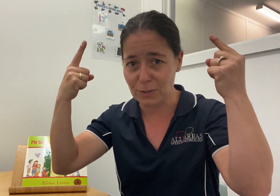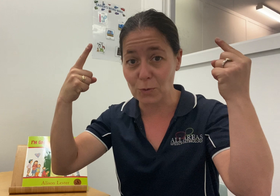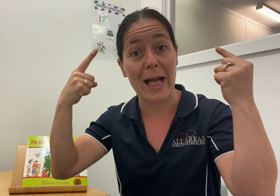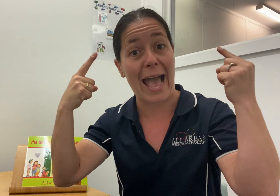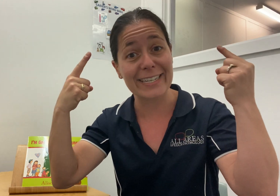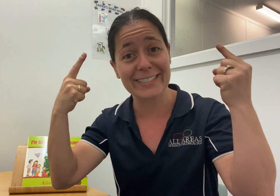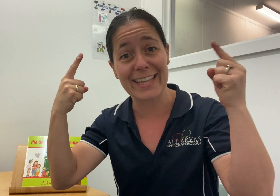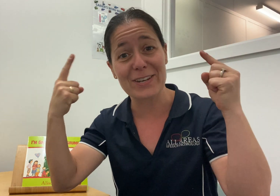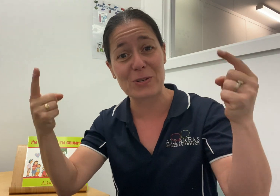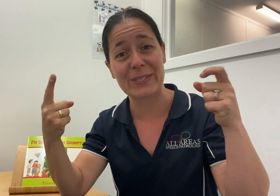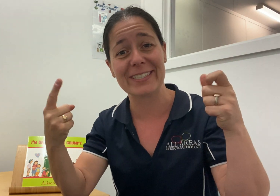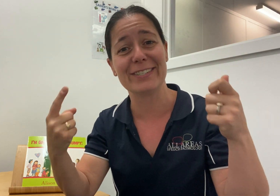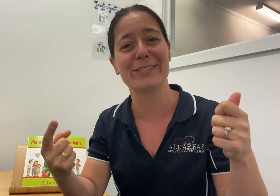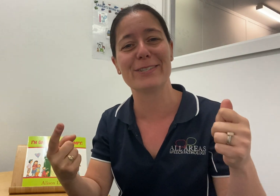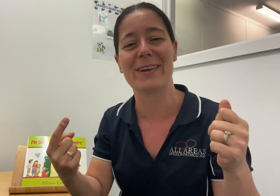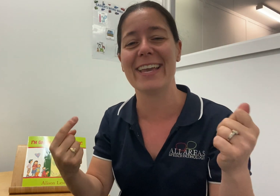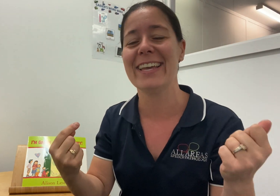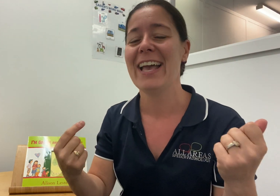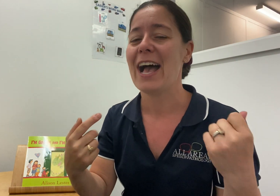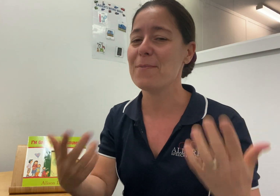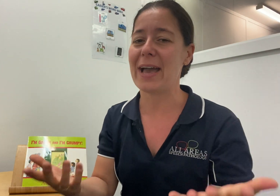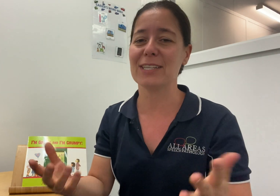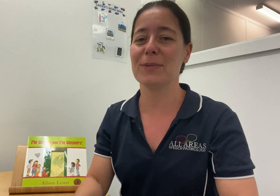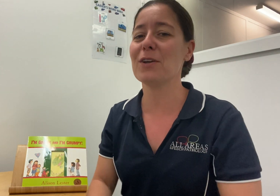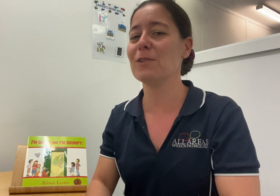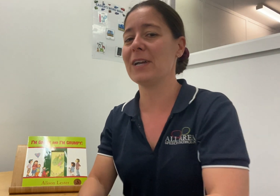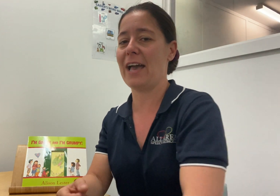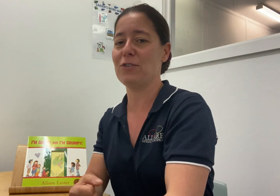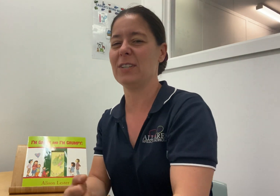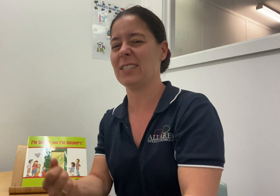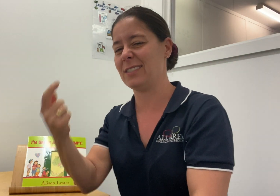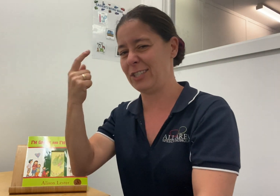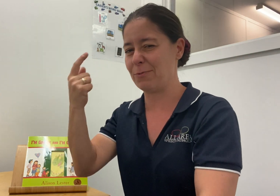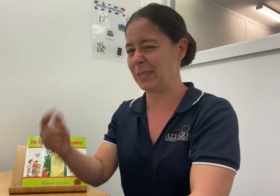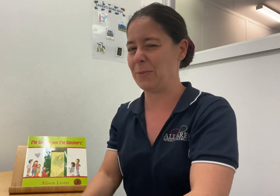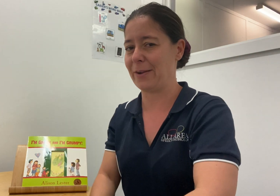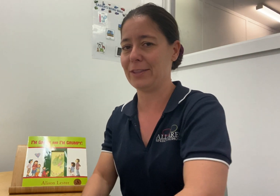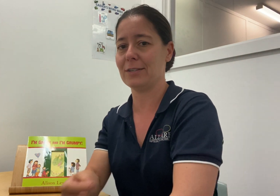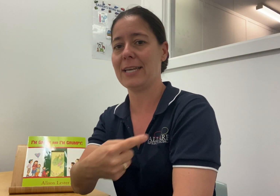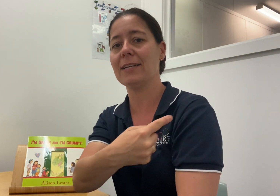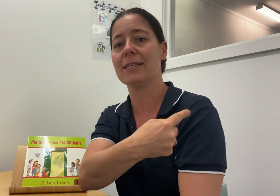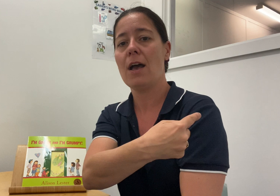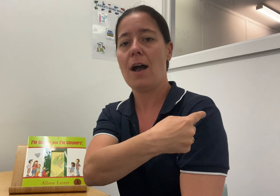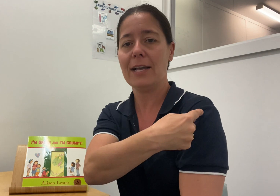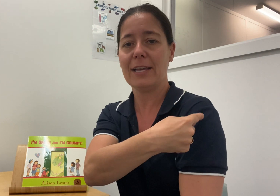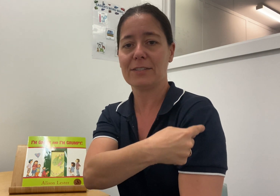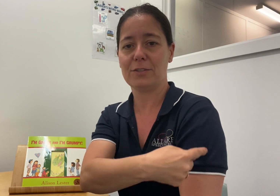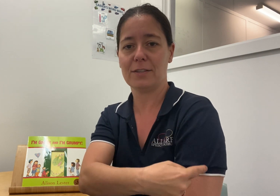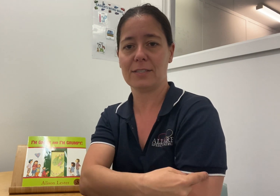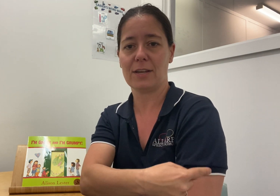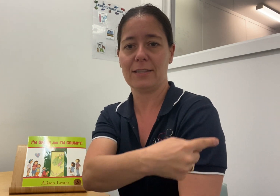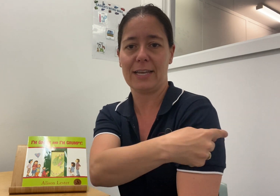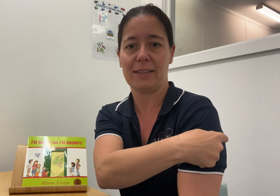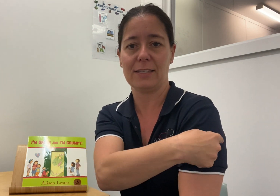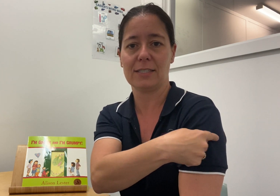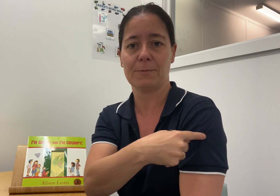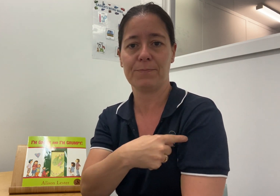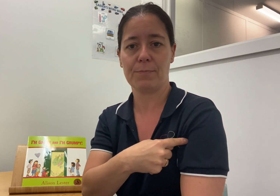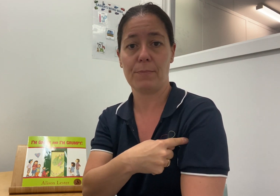school hats that nurses used to wear. But as we no longer have nurses generally wearing those hats, I like to do the sign like this by